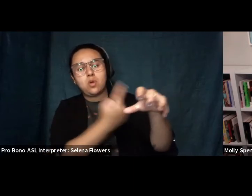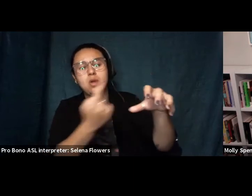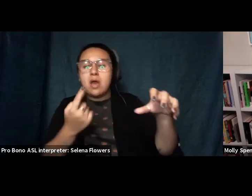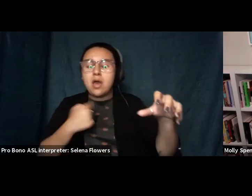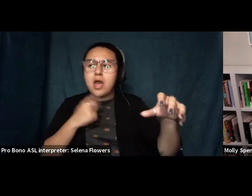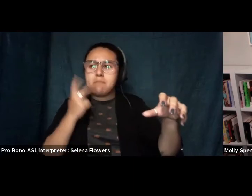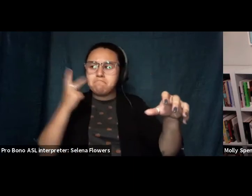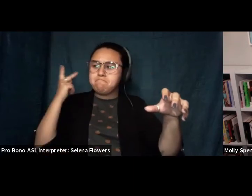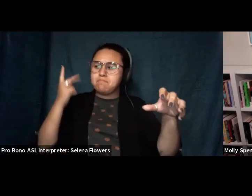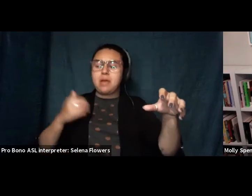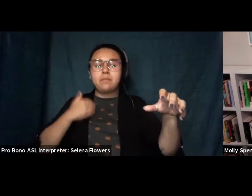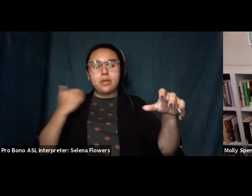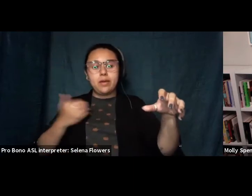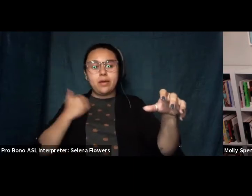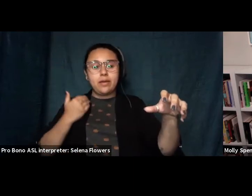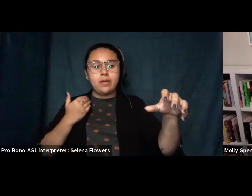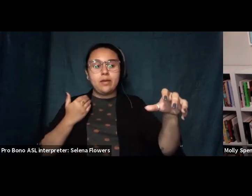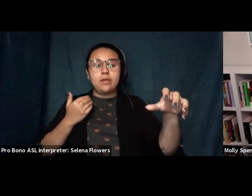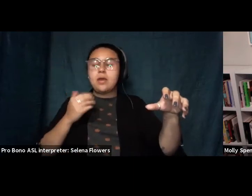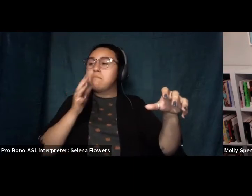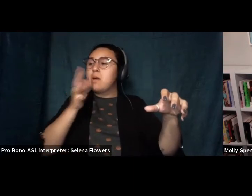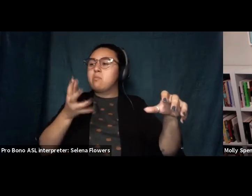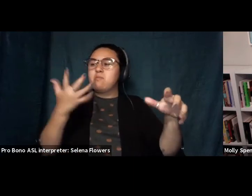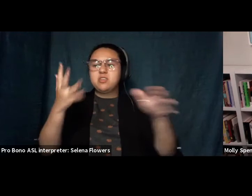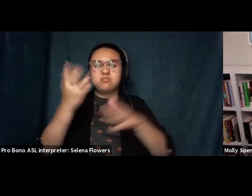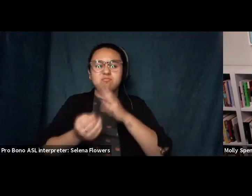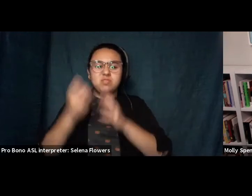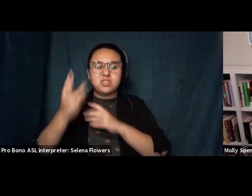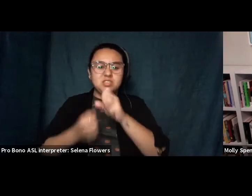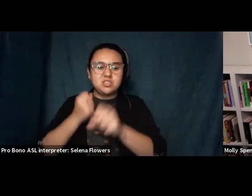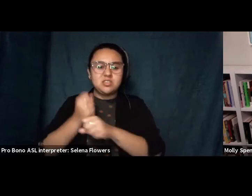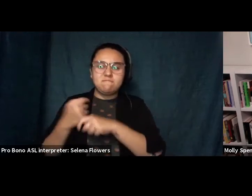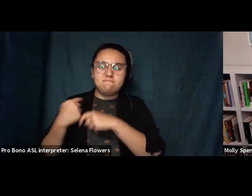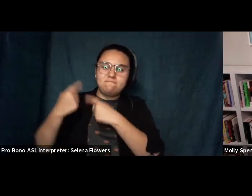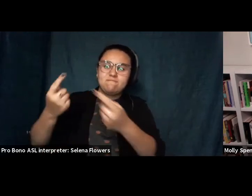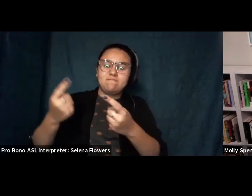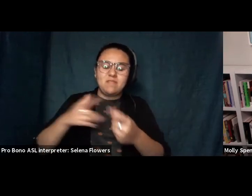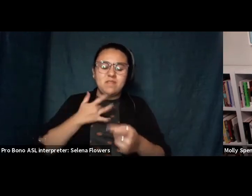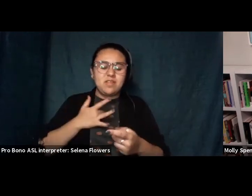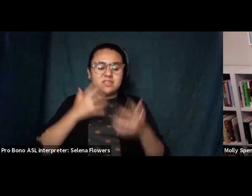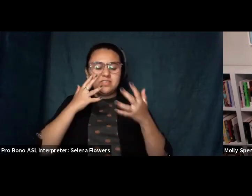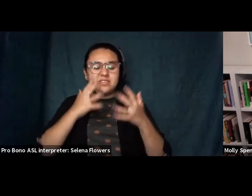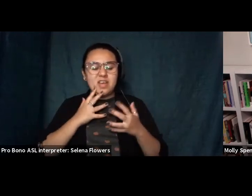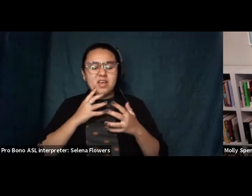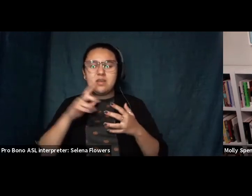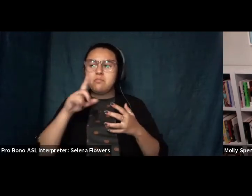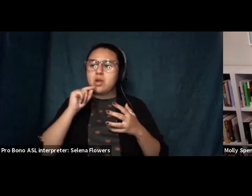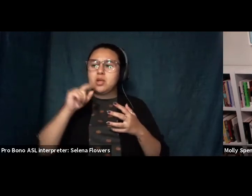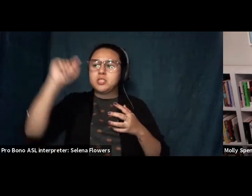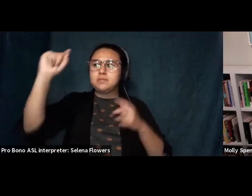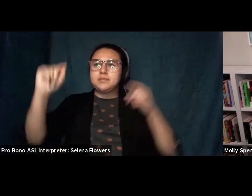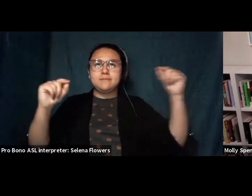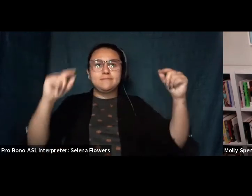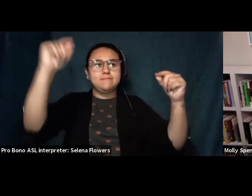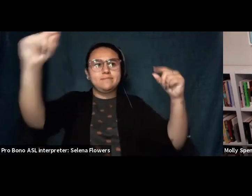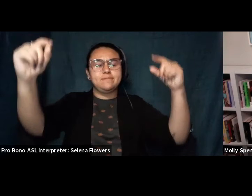grandmother's dead six years there is sorrow birds in winter plume salt